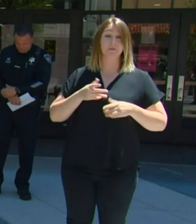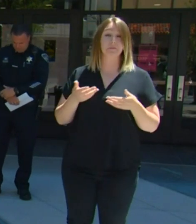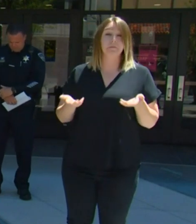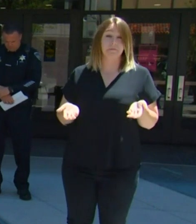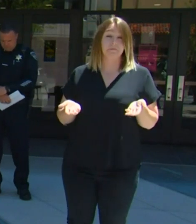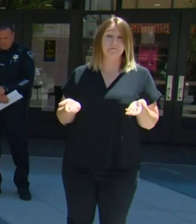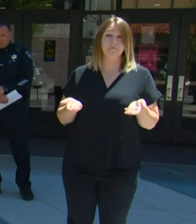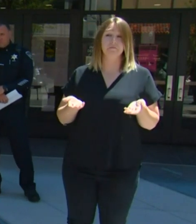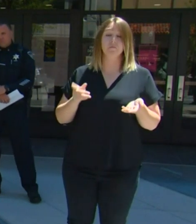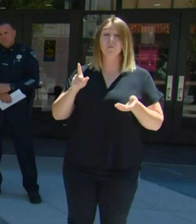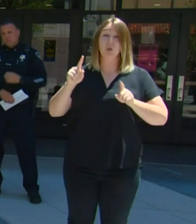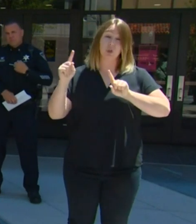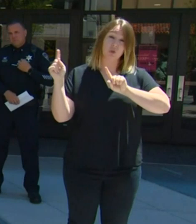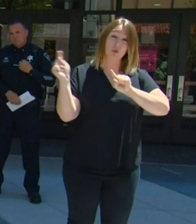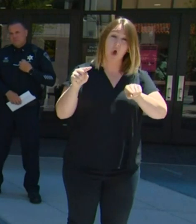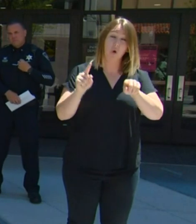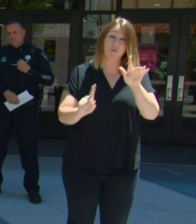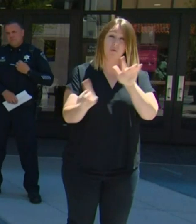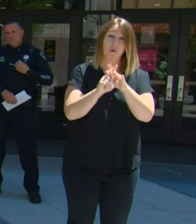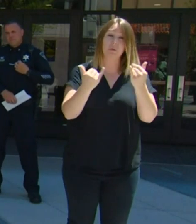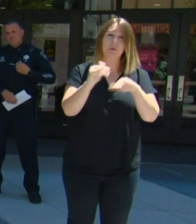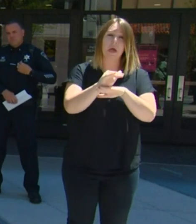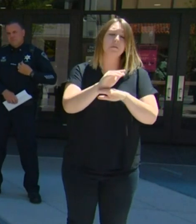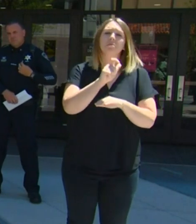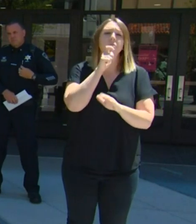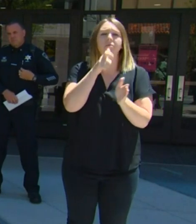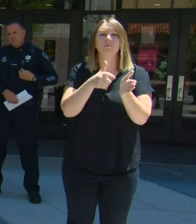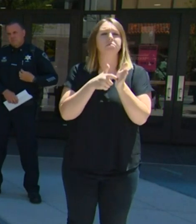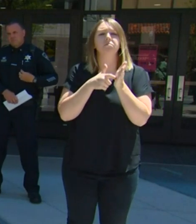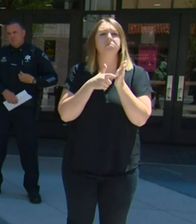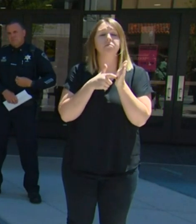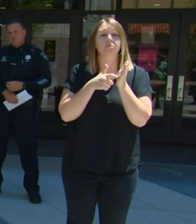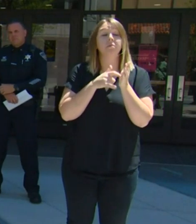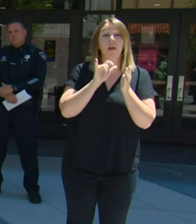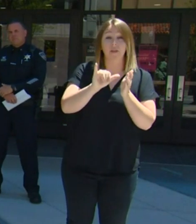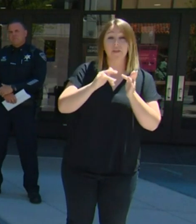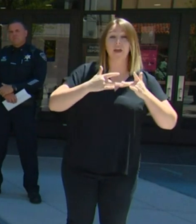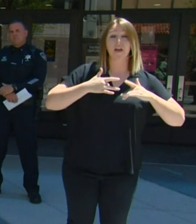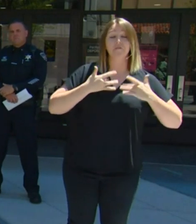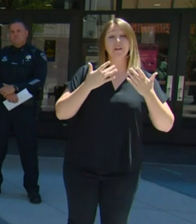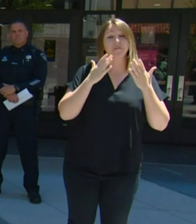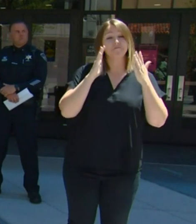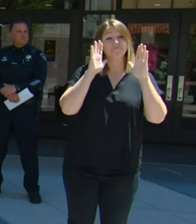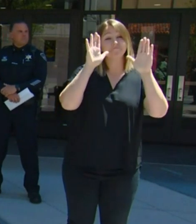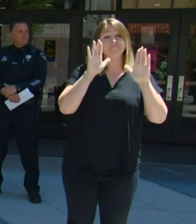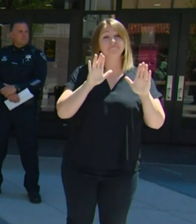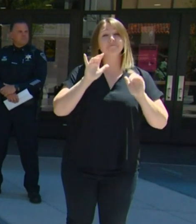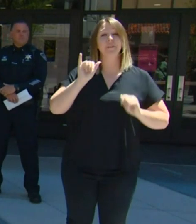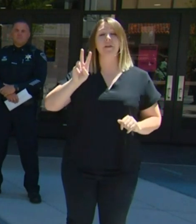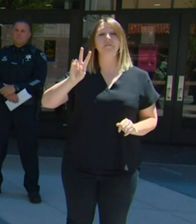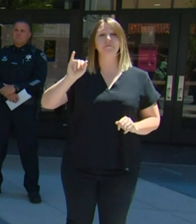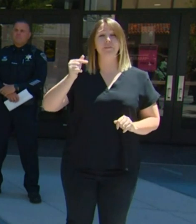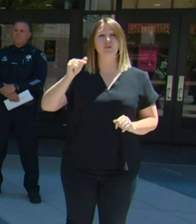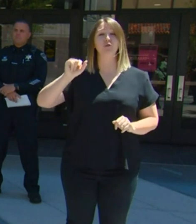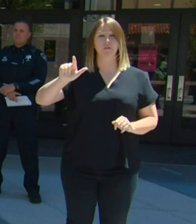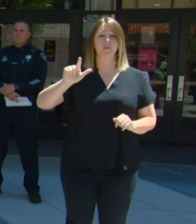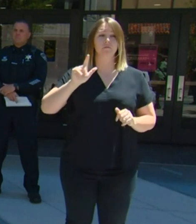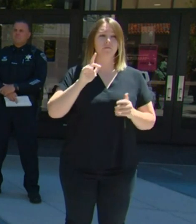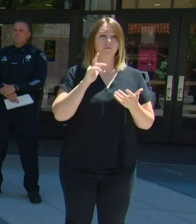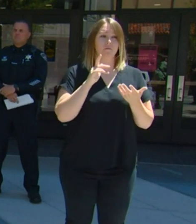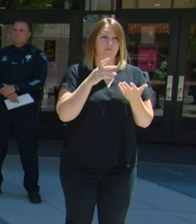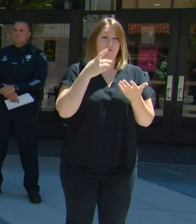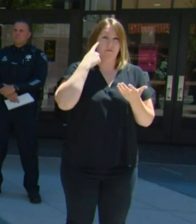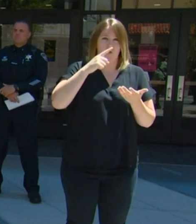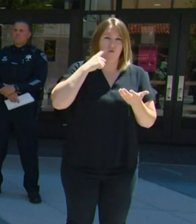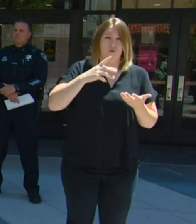you don't have to go tonight. It's a wonderful event. It's a vigil. It's there to honor the dead.